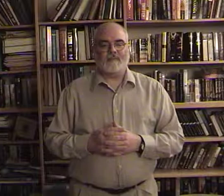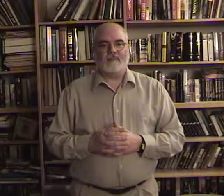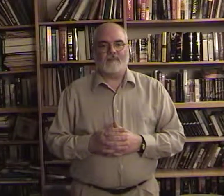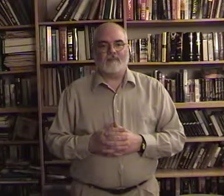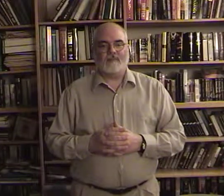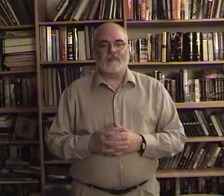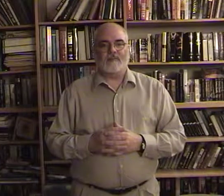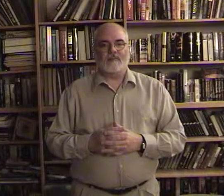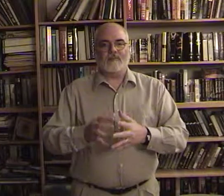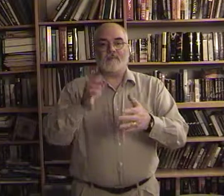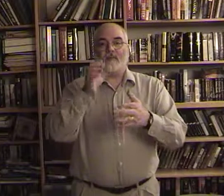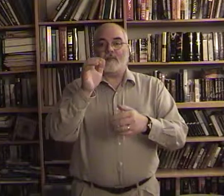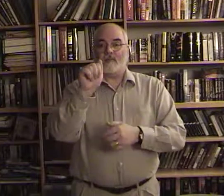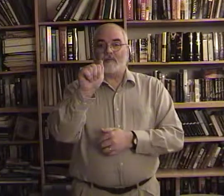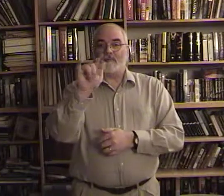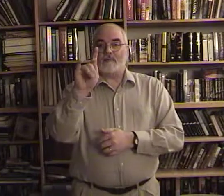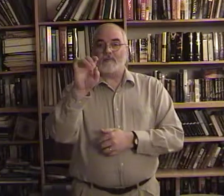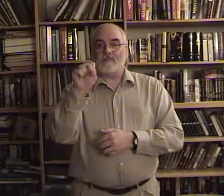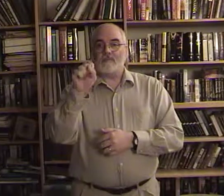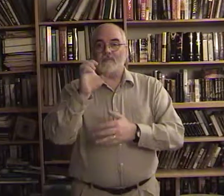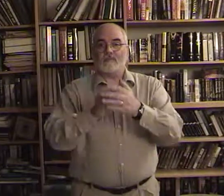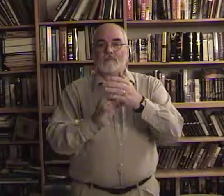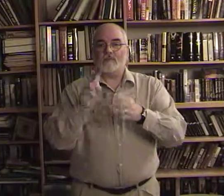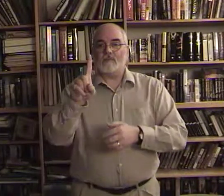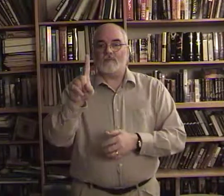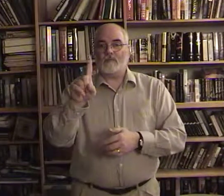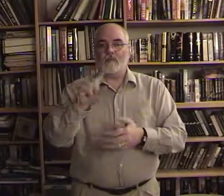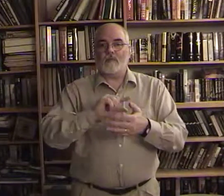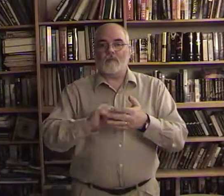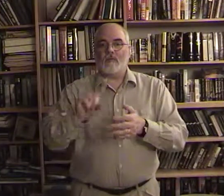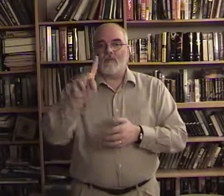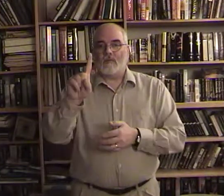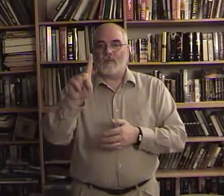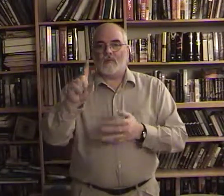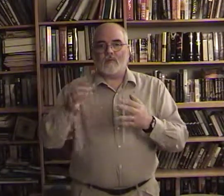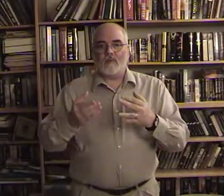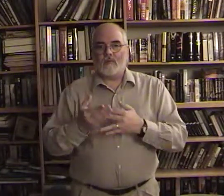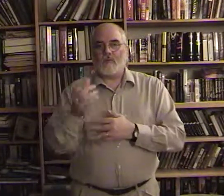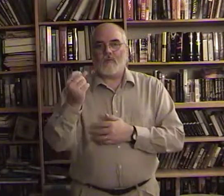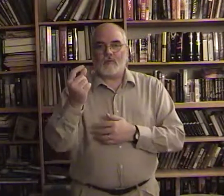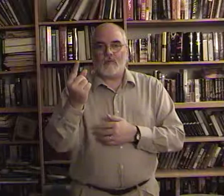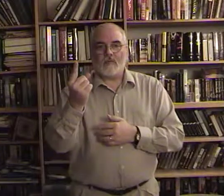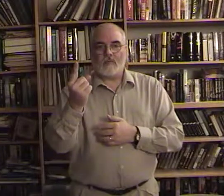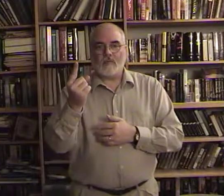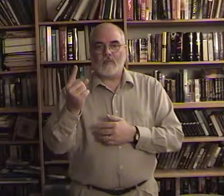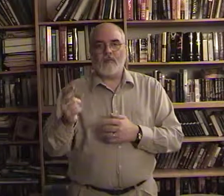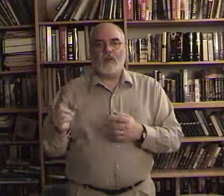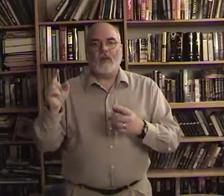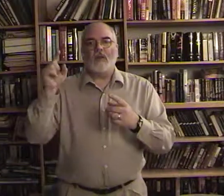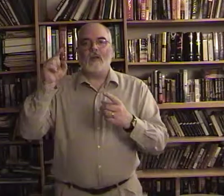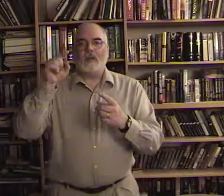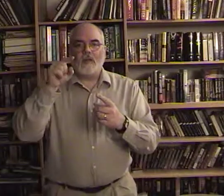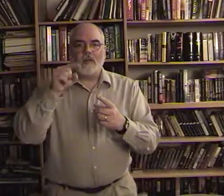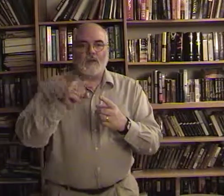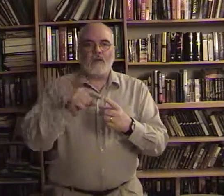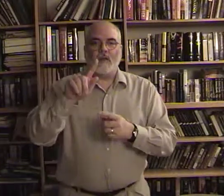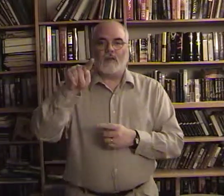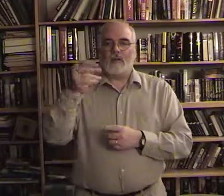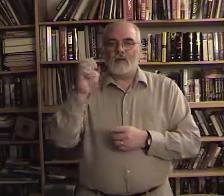Acts, chapter 1, verses 1 through 11. To Theophilus